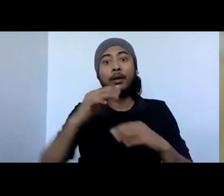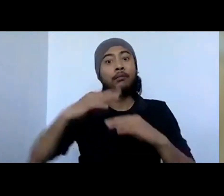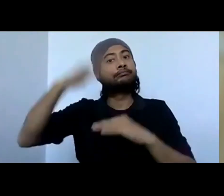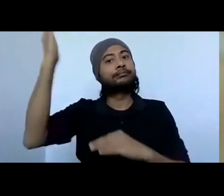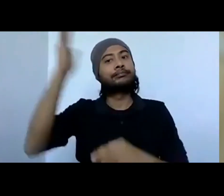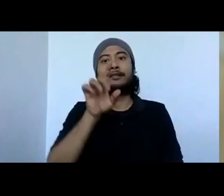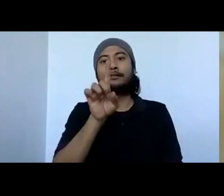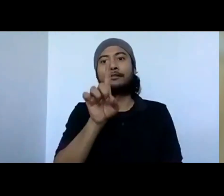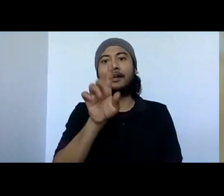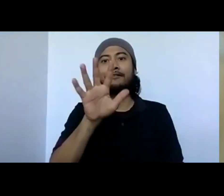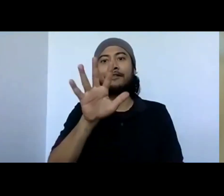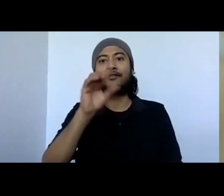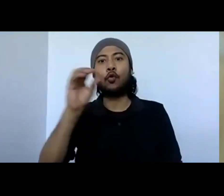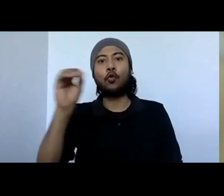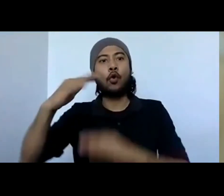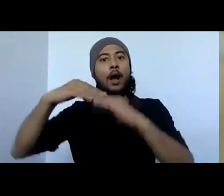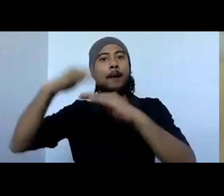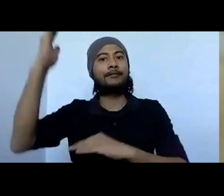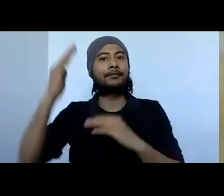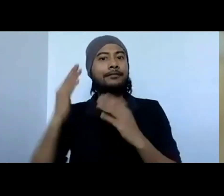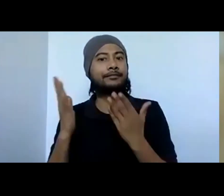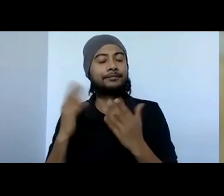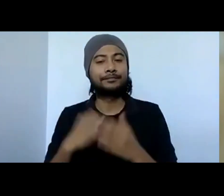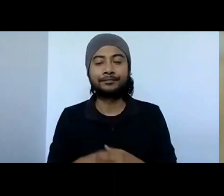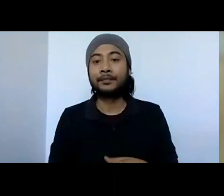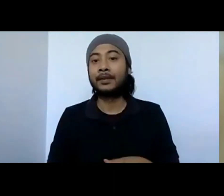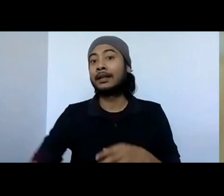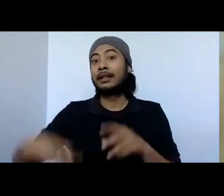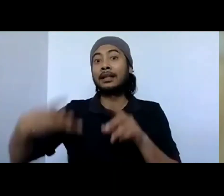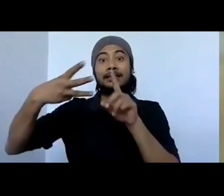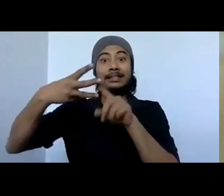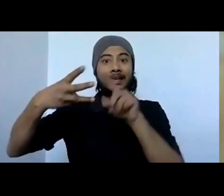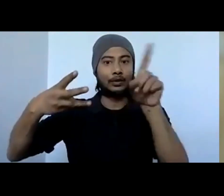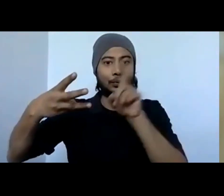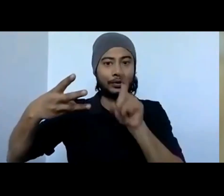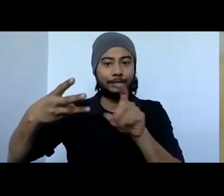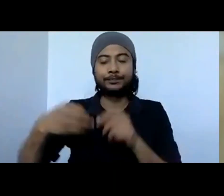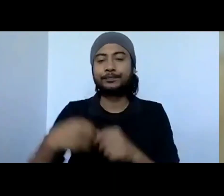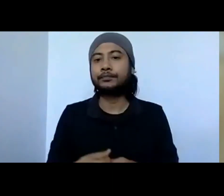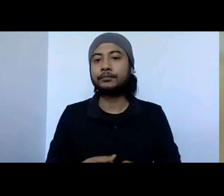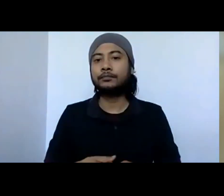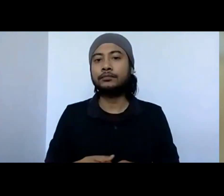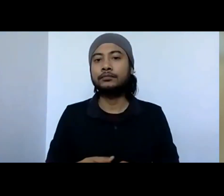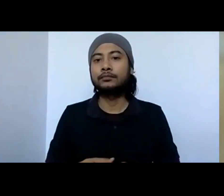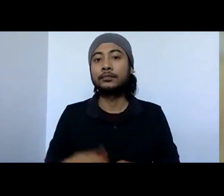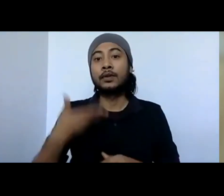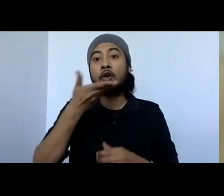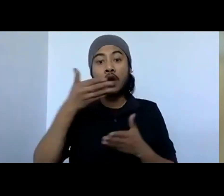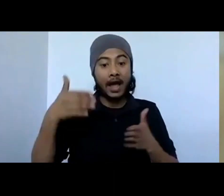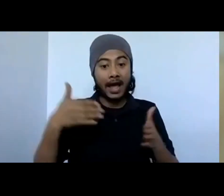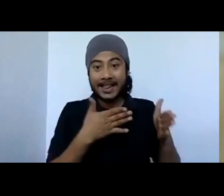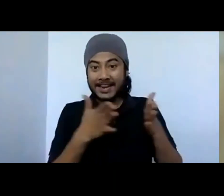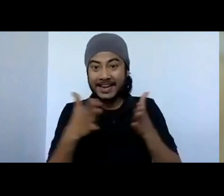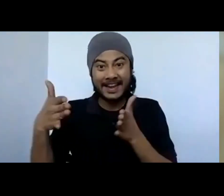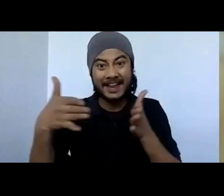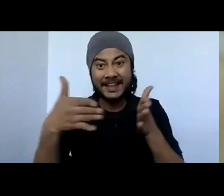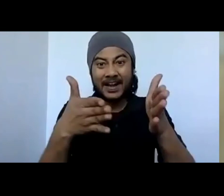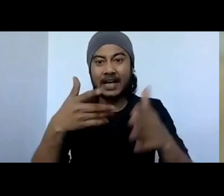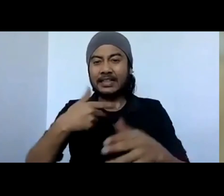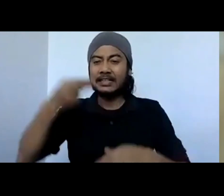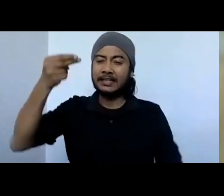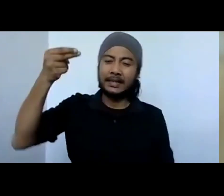Second question is, you know, when was it probably a river was called out as most polluted